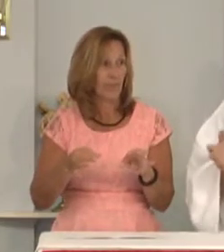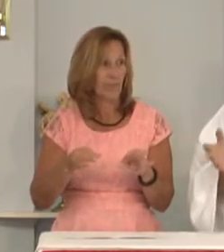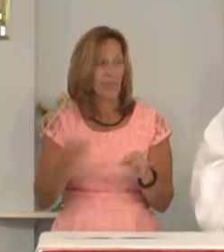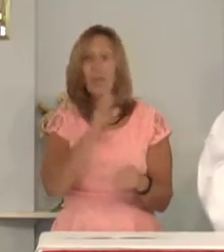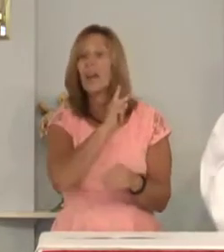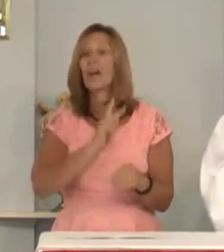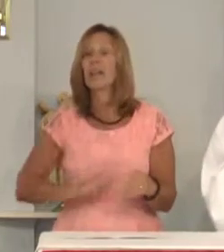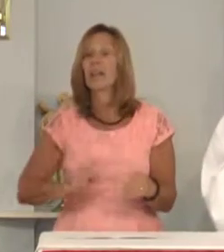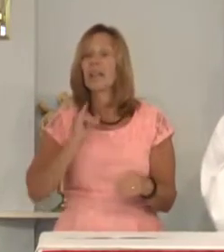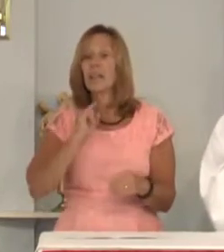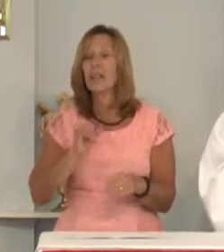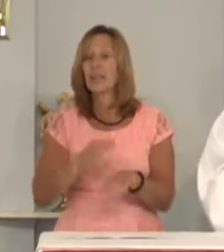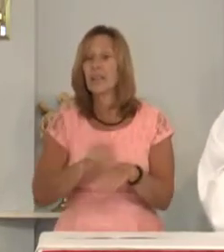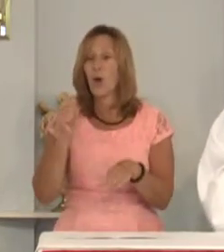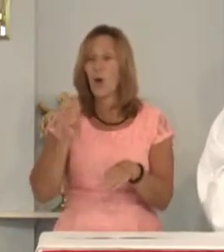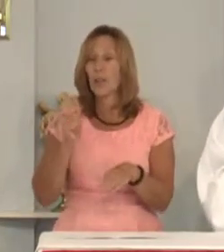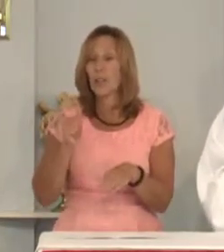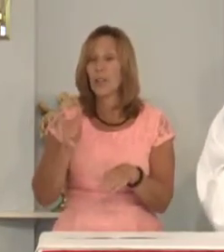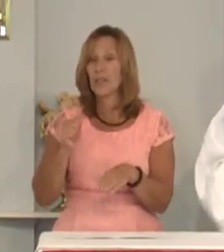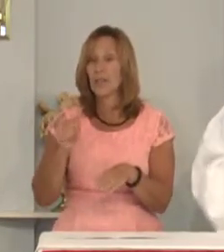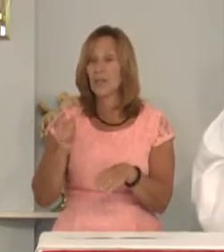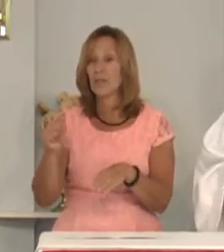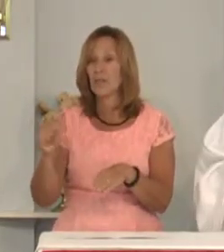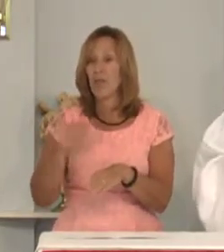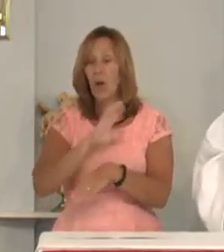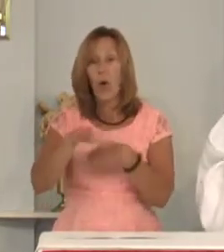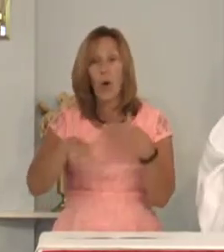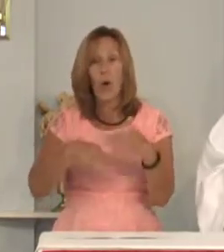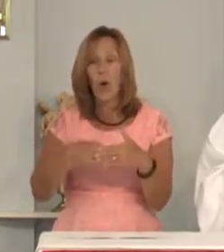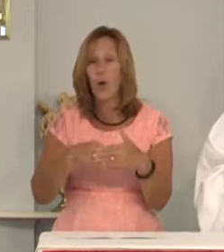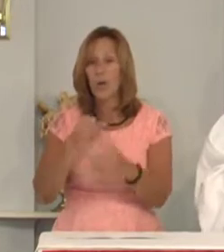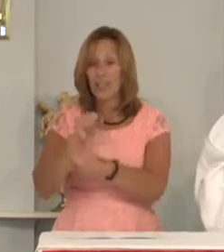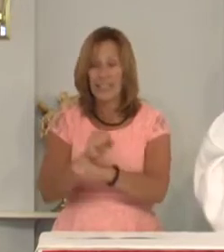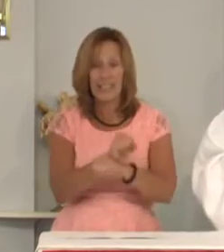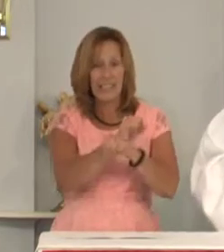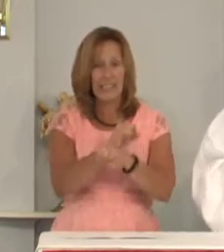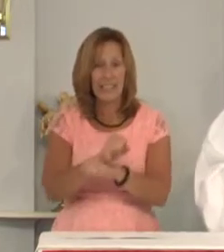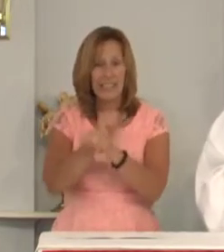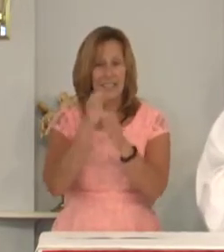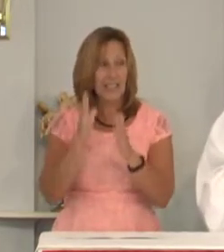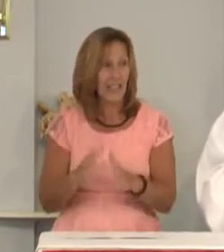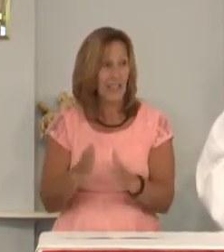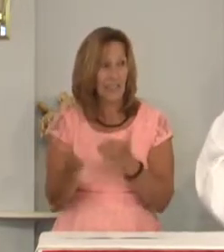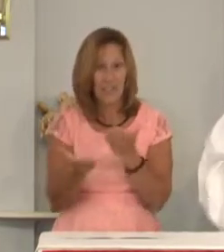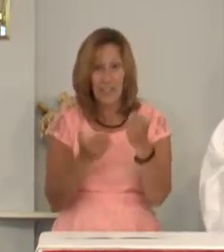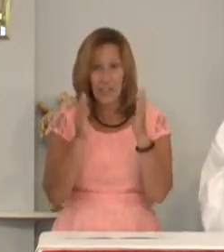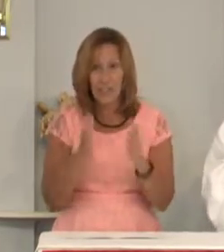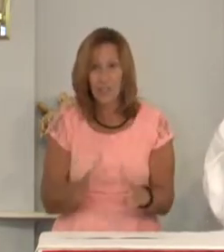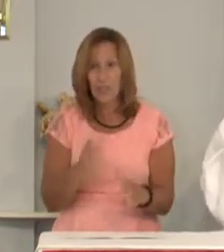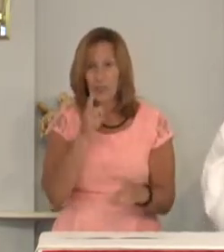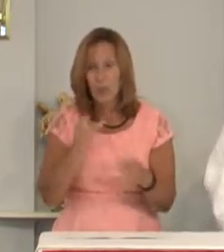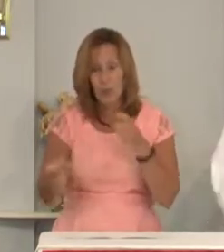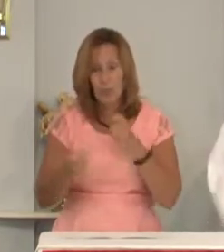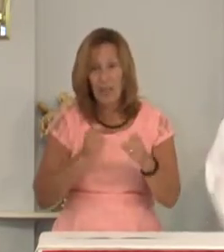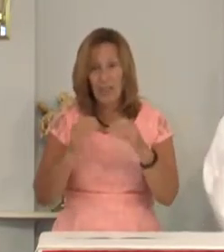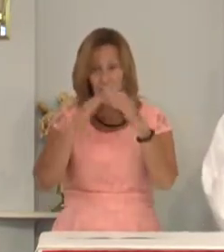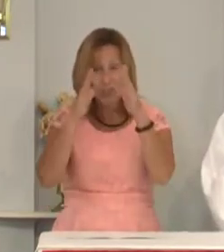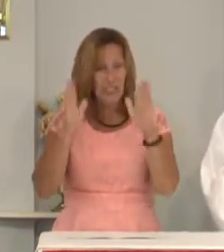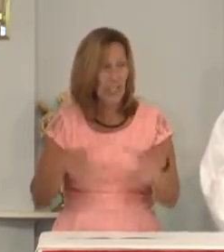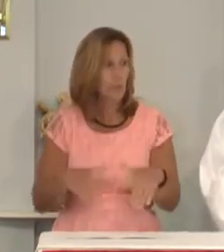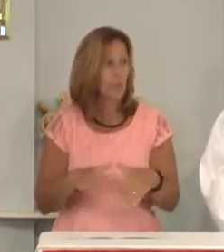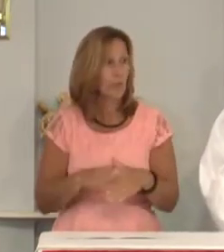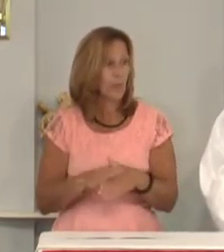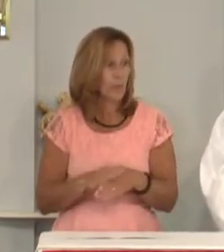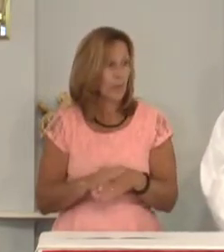A king is calling to account all of his slaves all of his servants who manage his household.